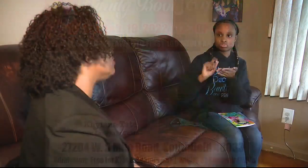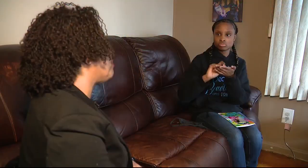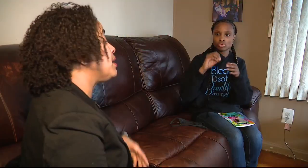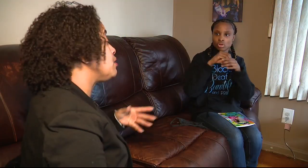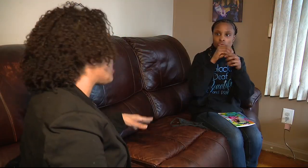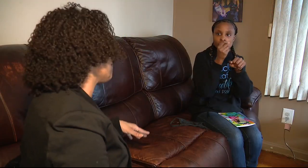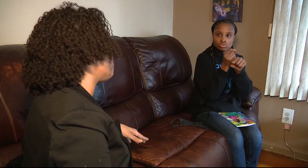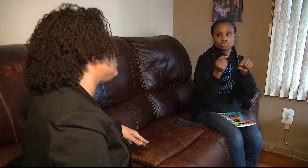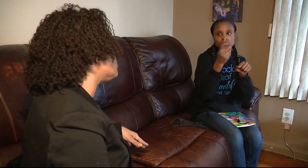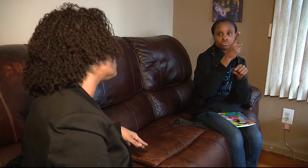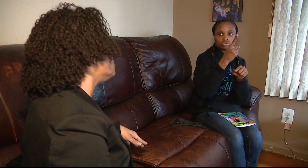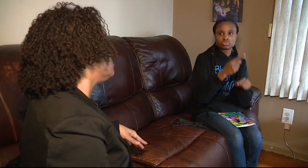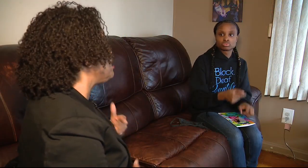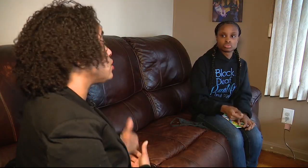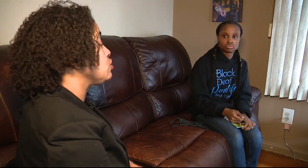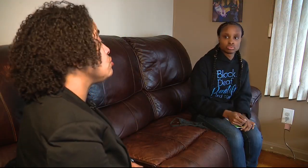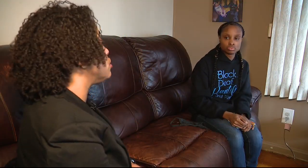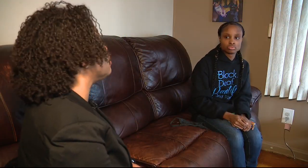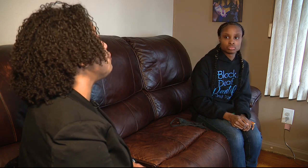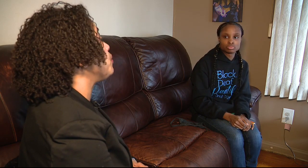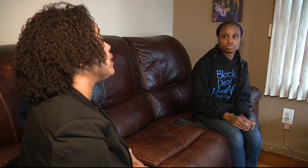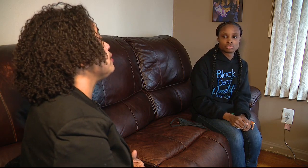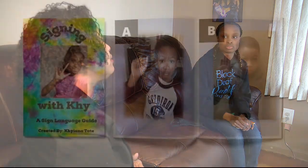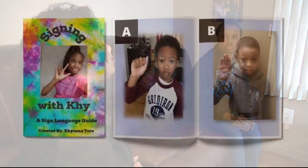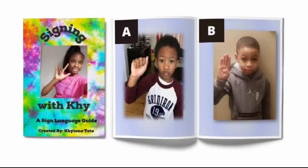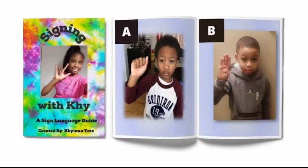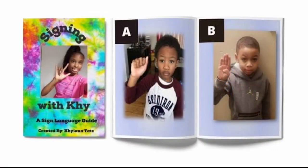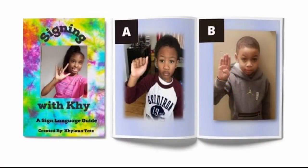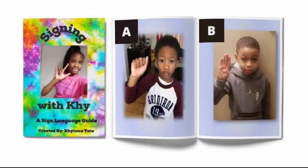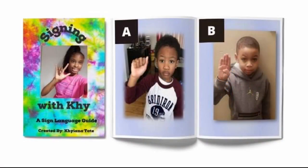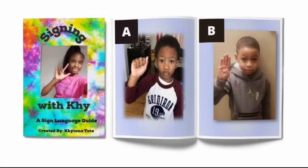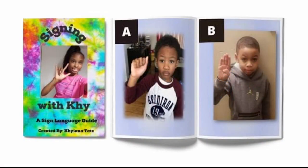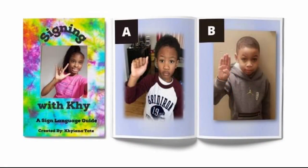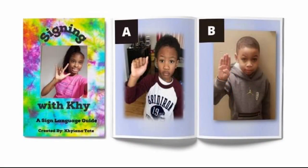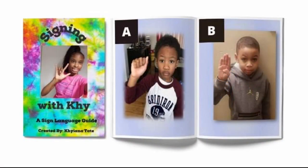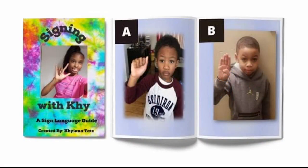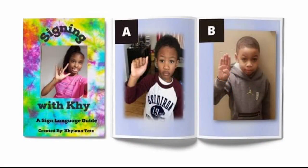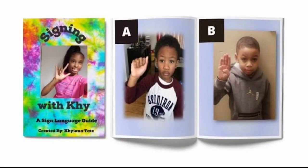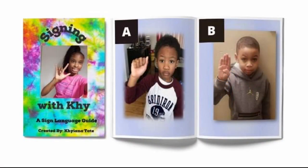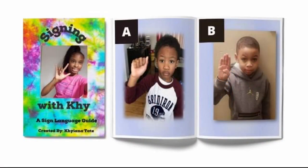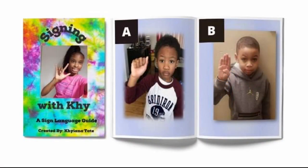future. I plan to write more books next year. can look for one in Detroit. Amy Lang, Fox 2 News.